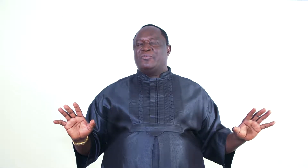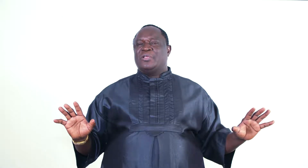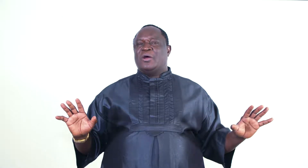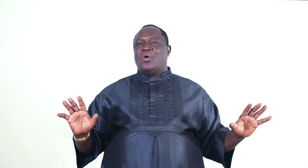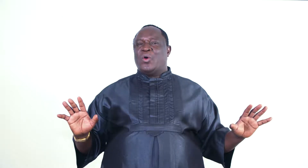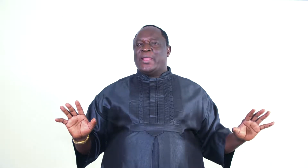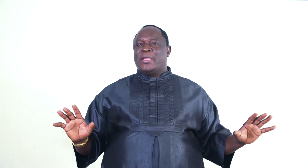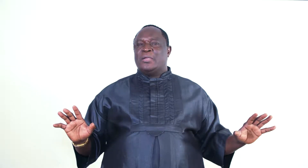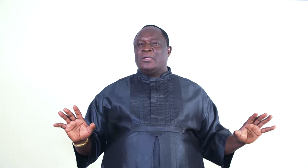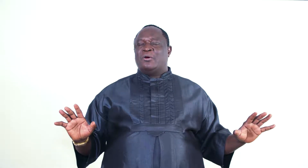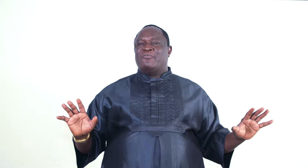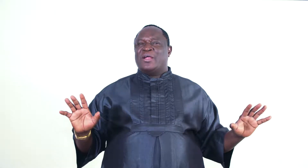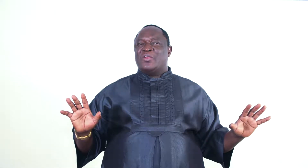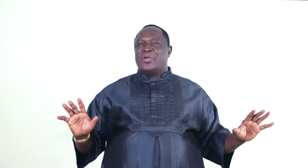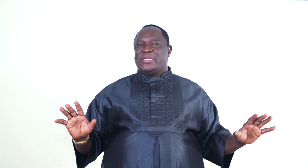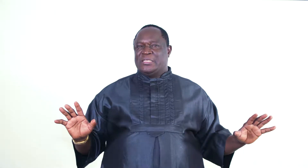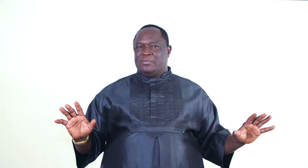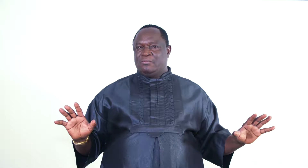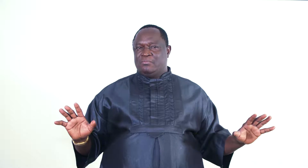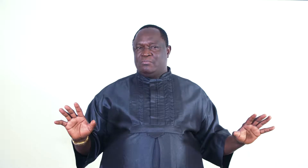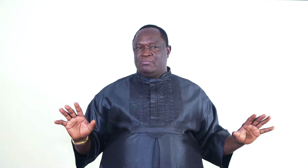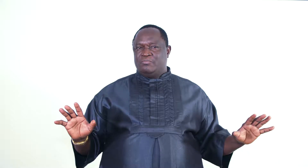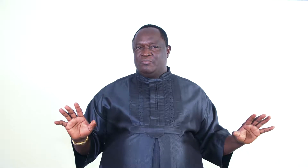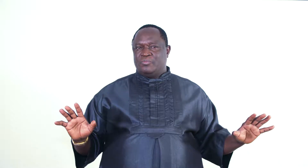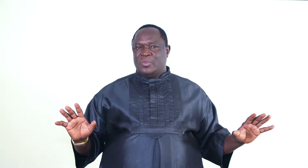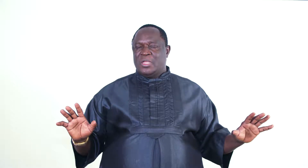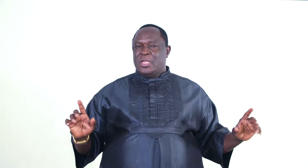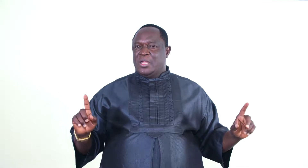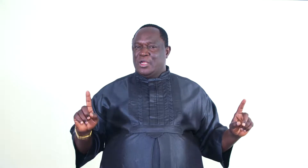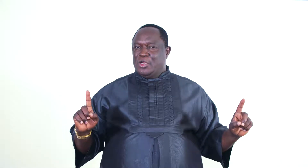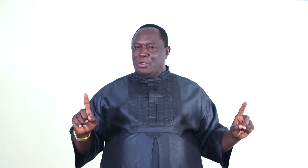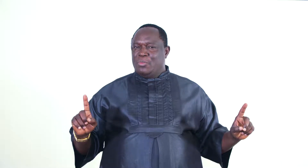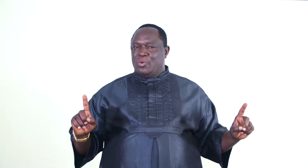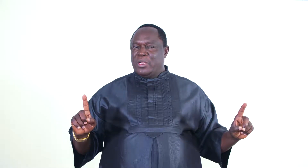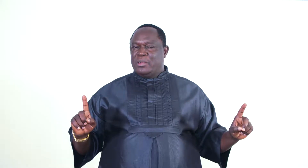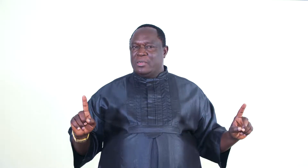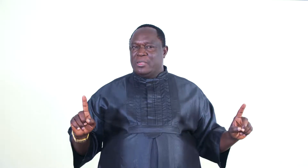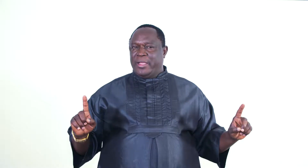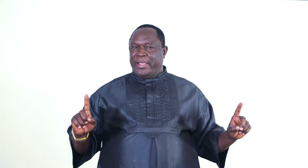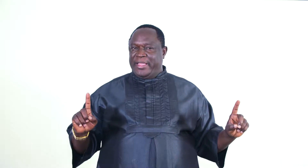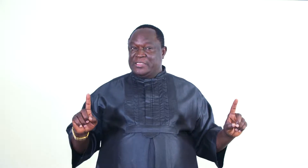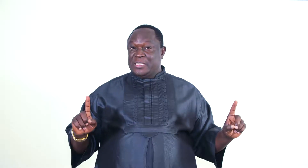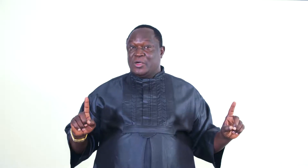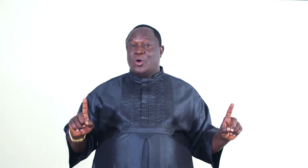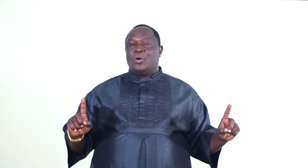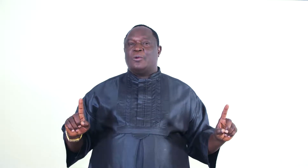the oil of anointing. Number one is the call.